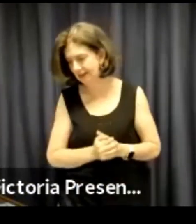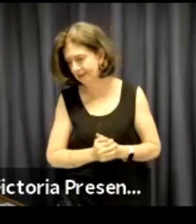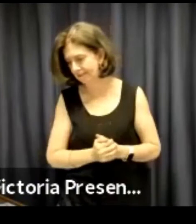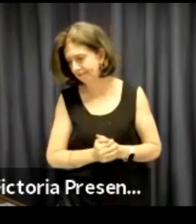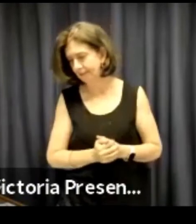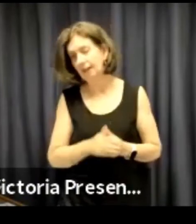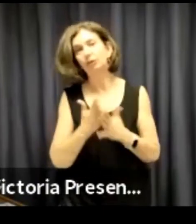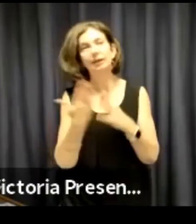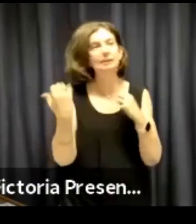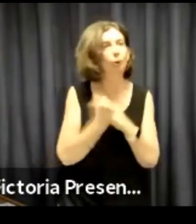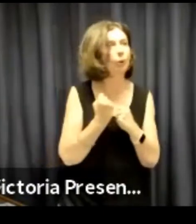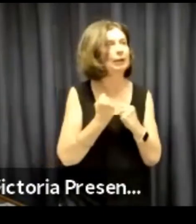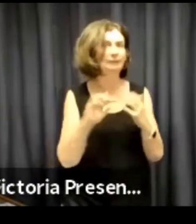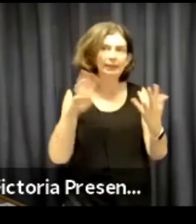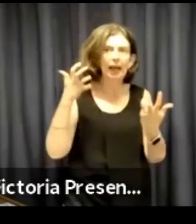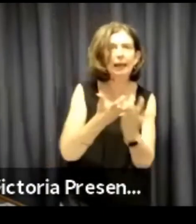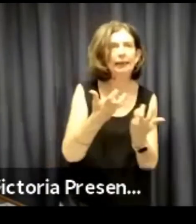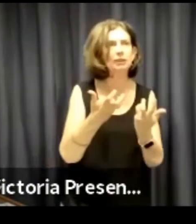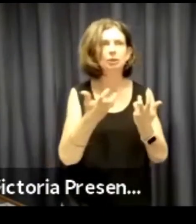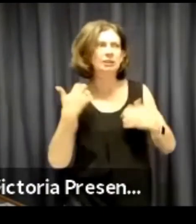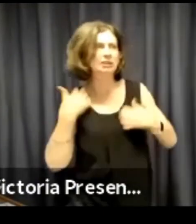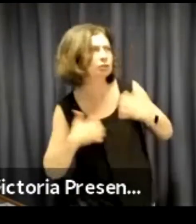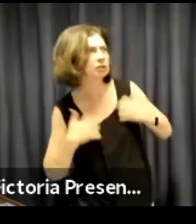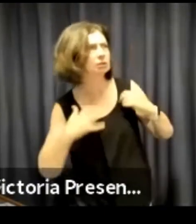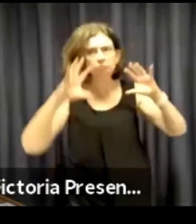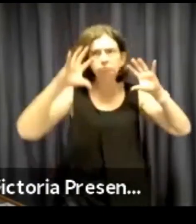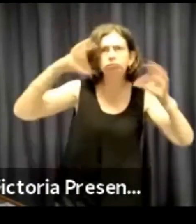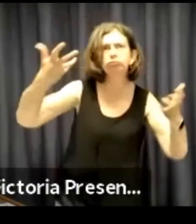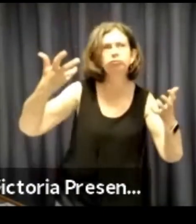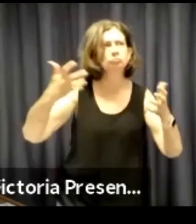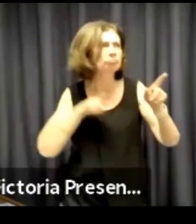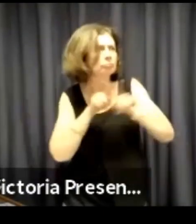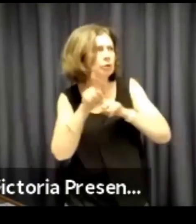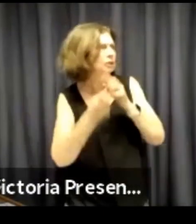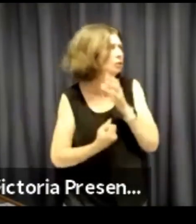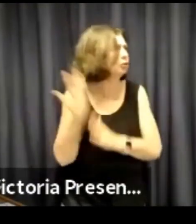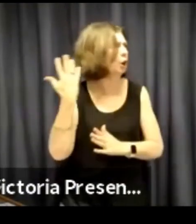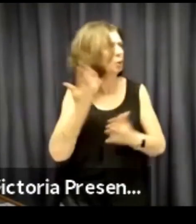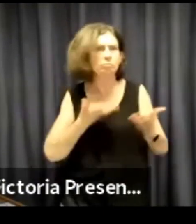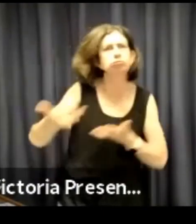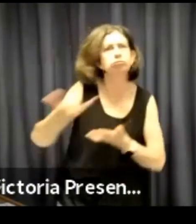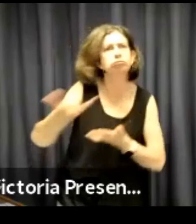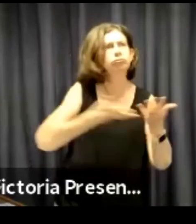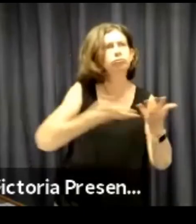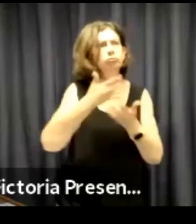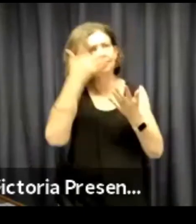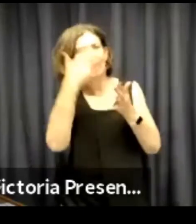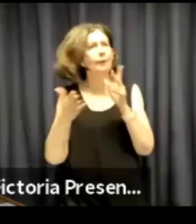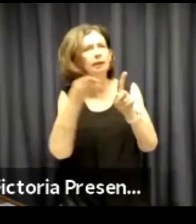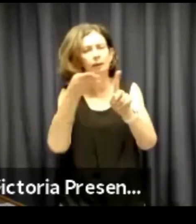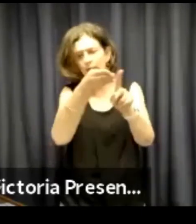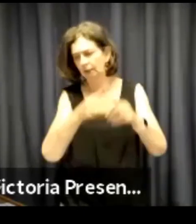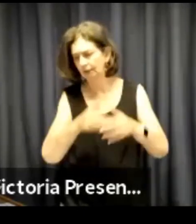The board the last 12 months have been fantastic, very engaged, supportive and eager to learn and grow.